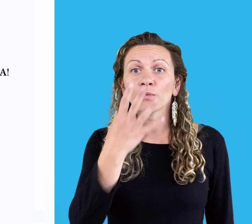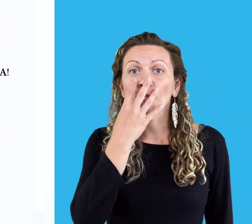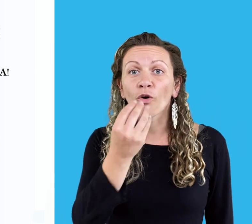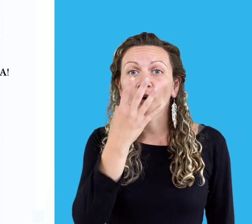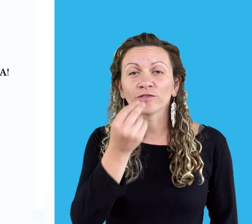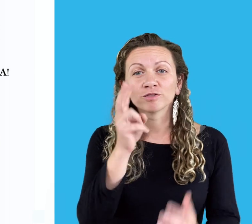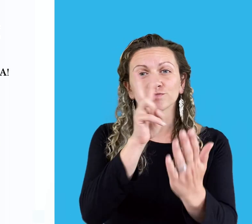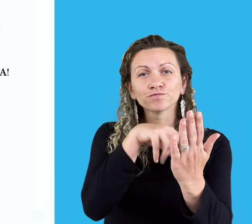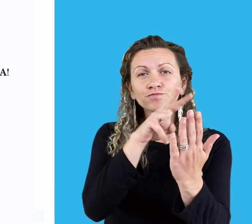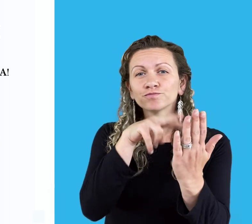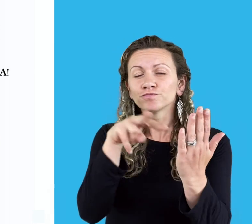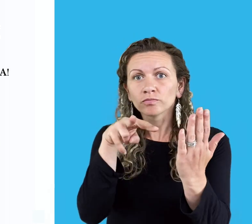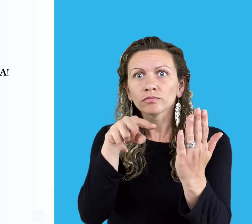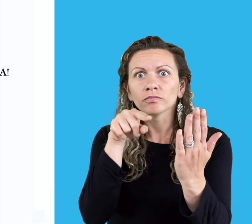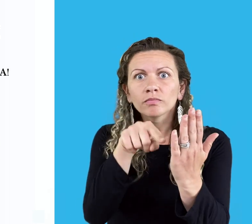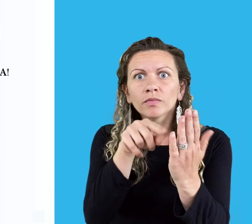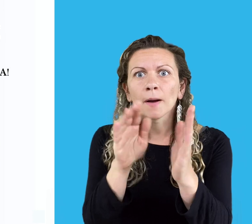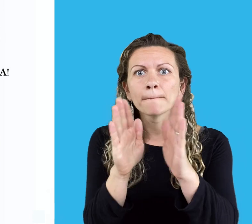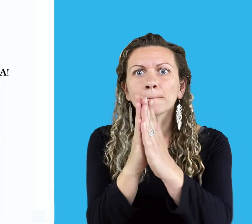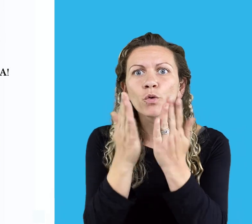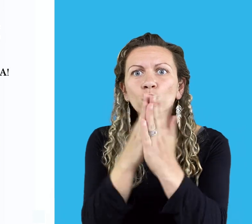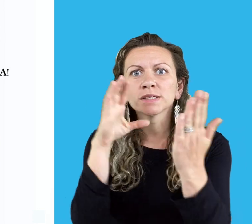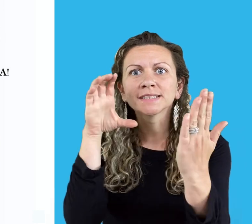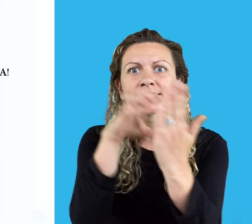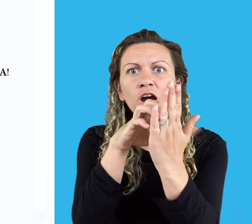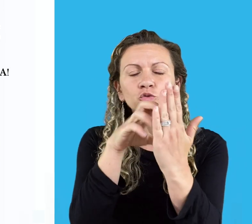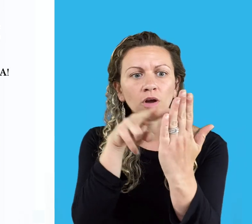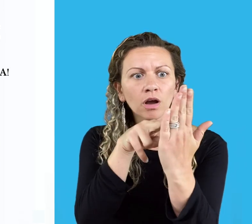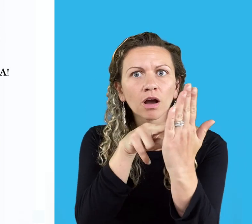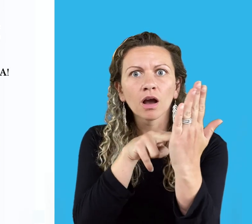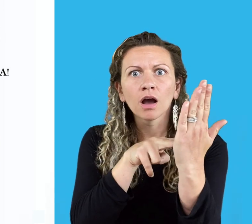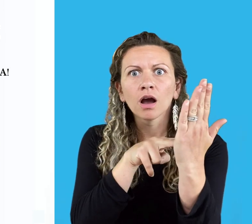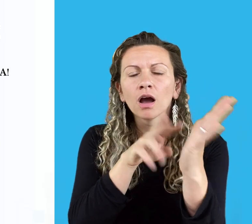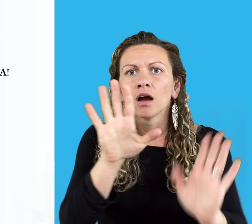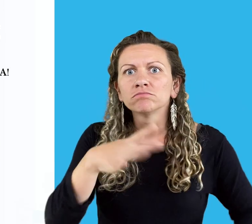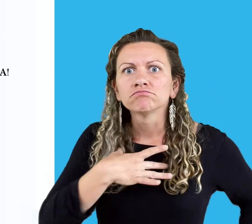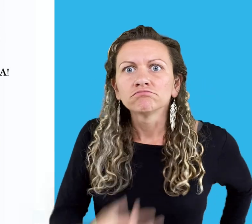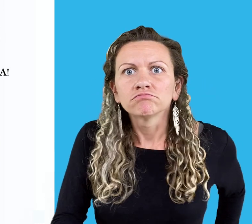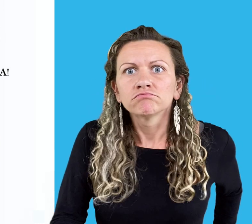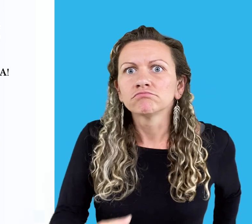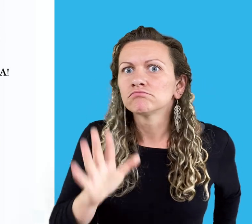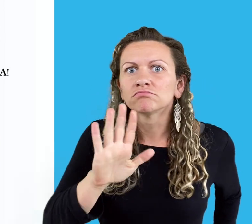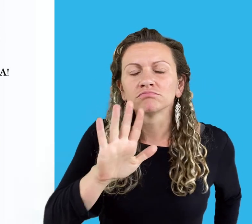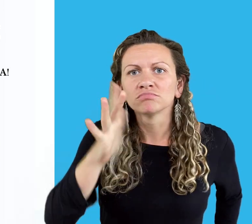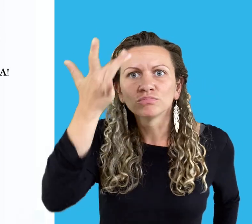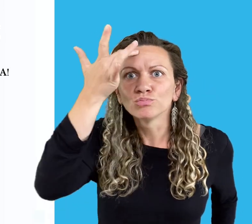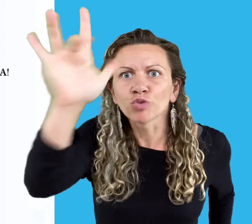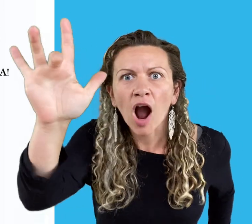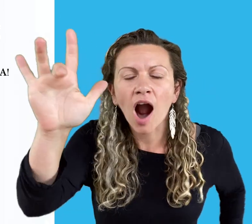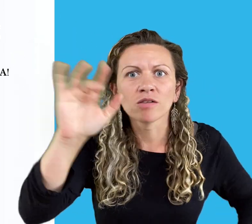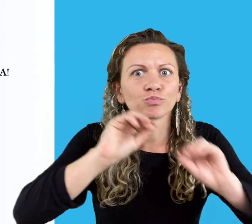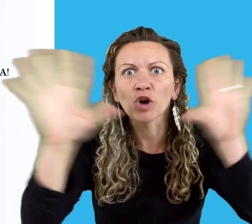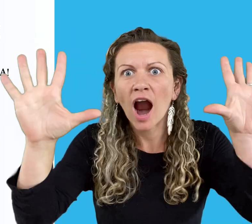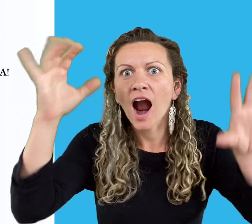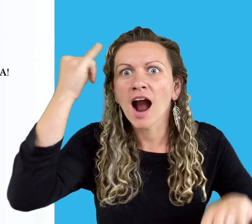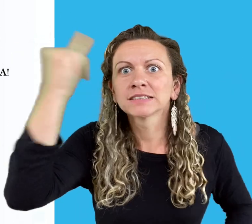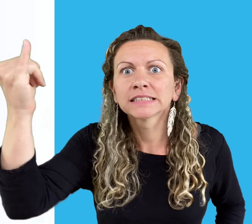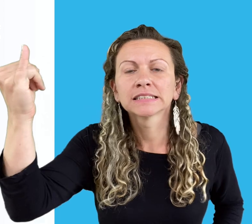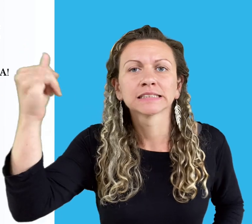He especially liked reading the book section. And this gave him a brilliant idea.